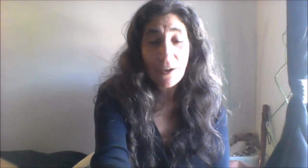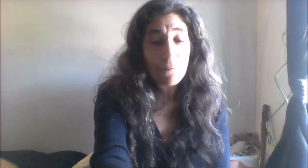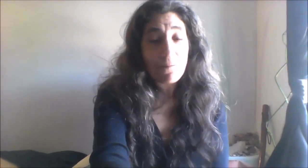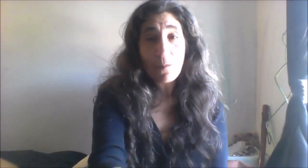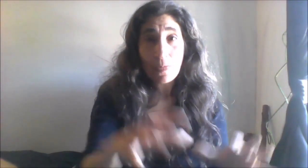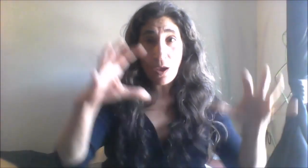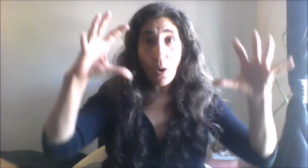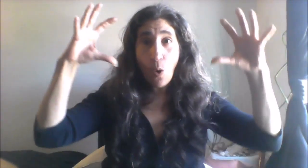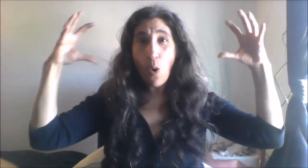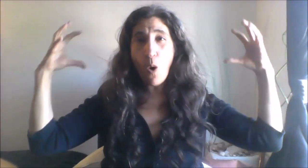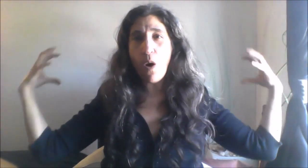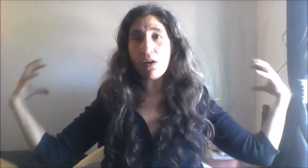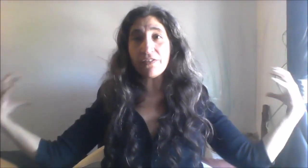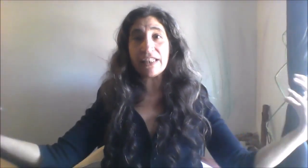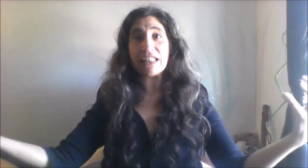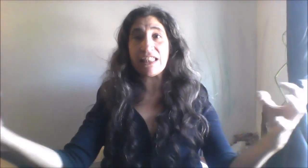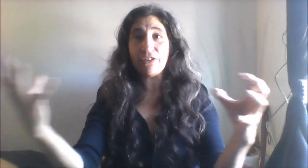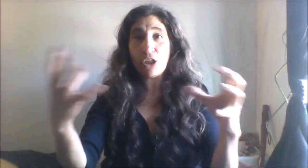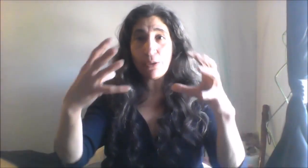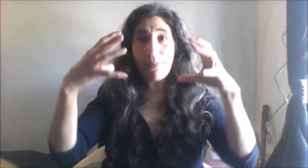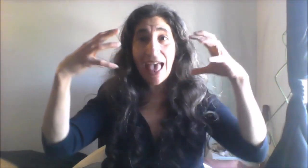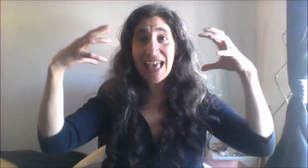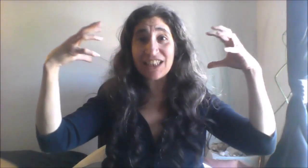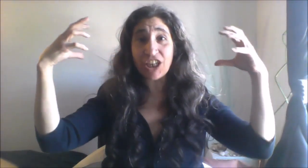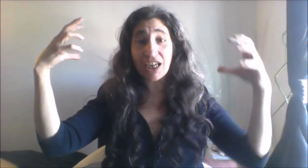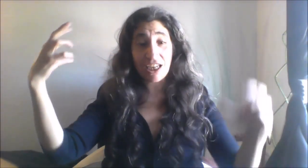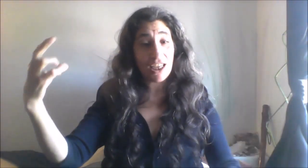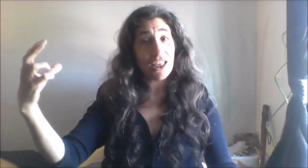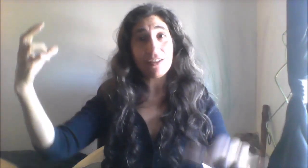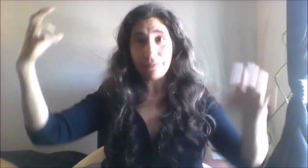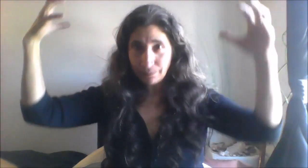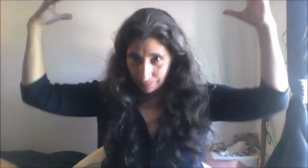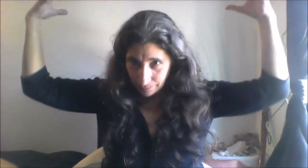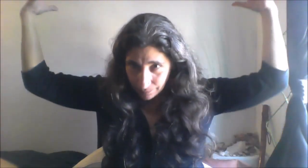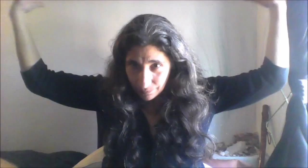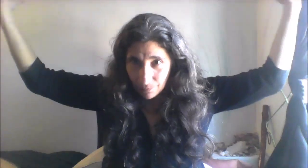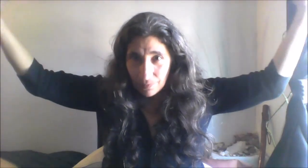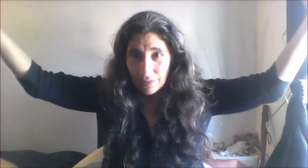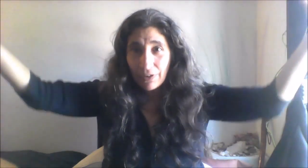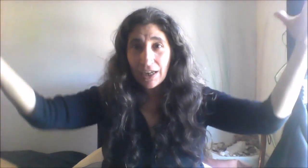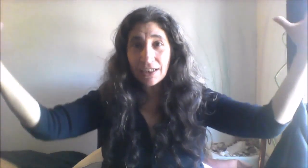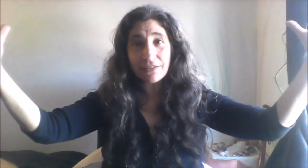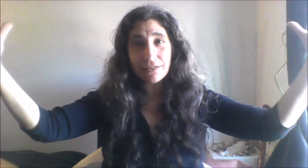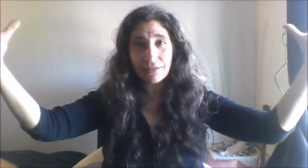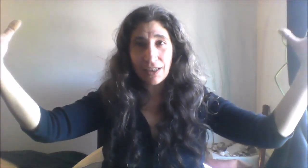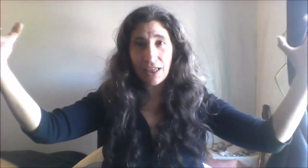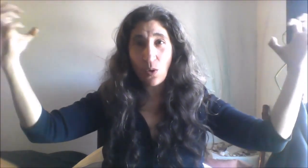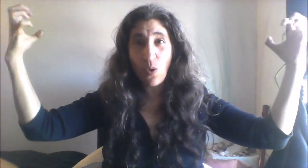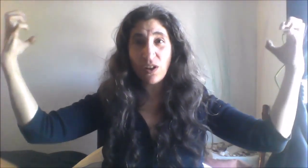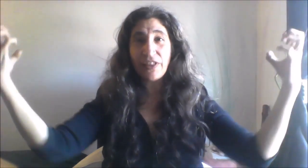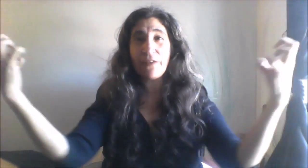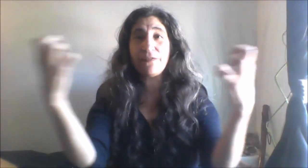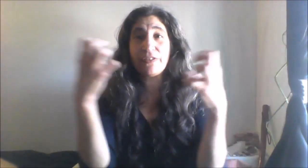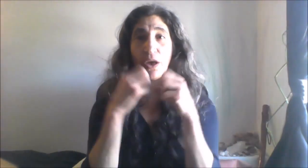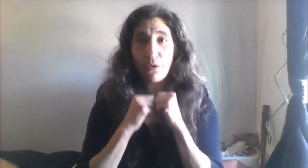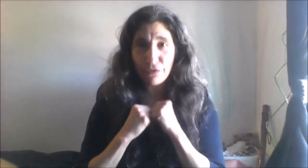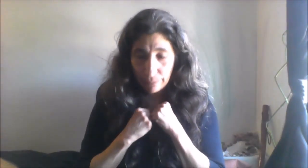all of the etherical magic right okay all of that flow from